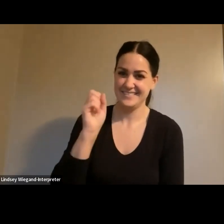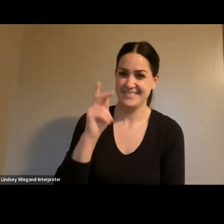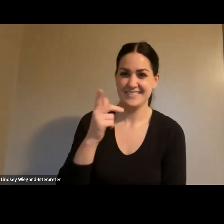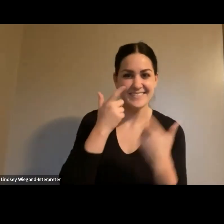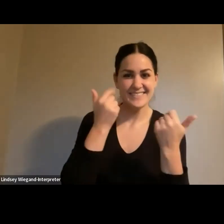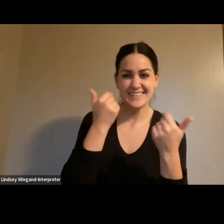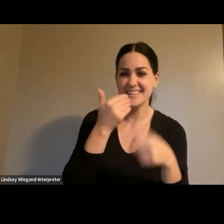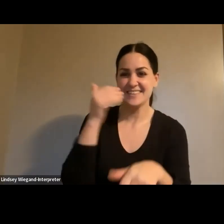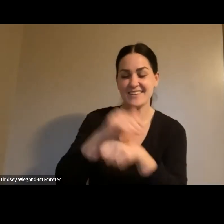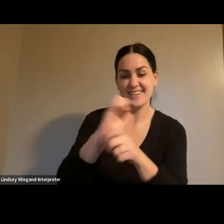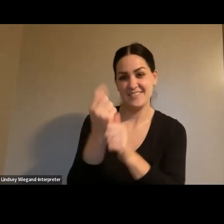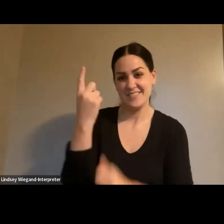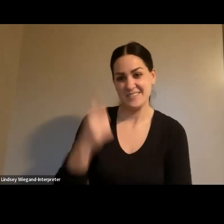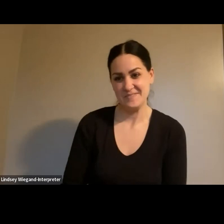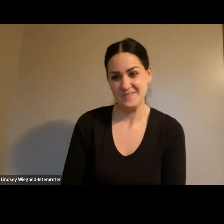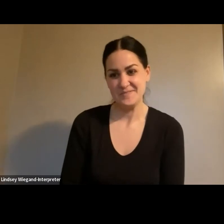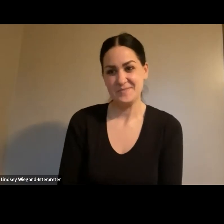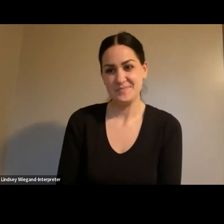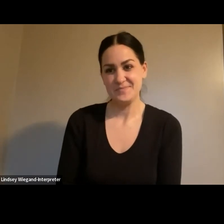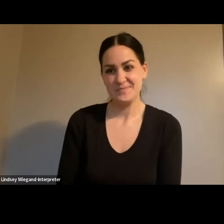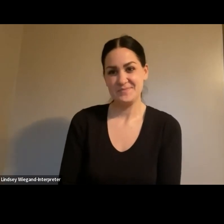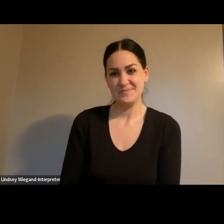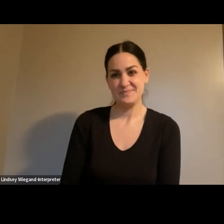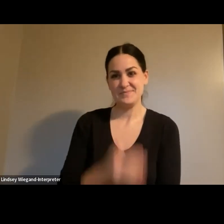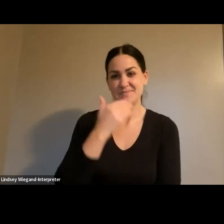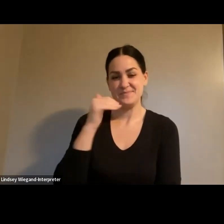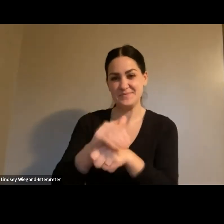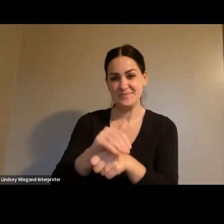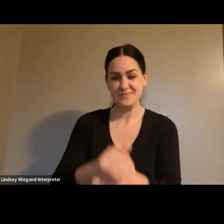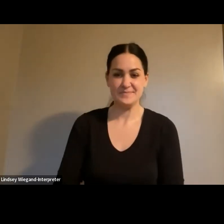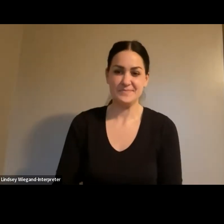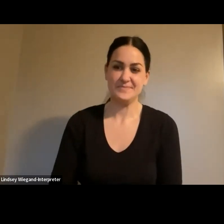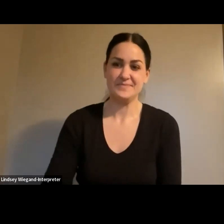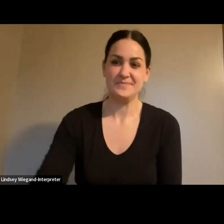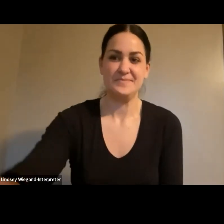Good night, everybody. Good night, everyone. Take care, guys.